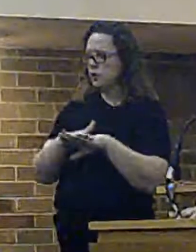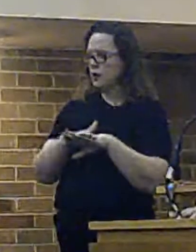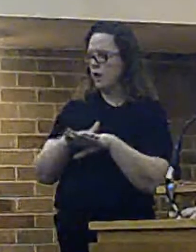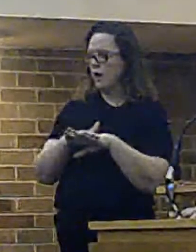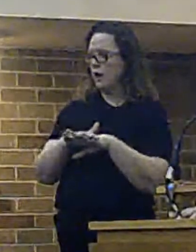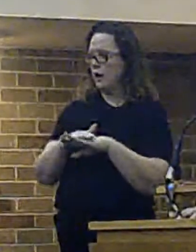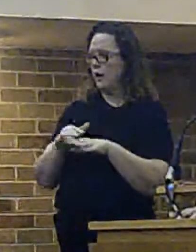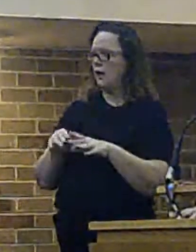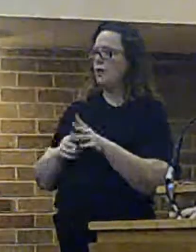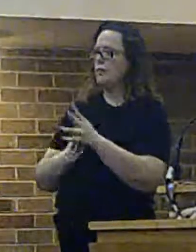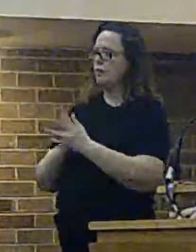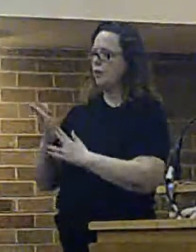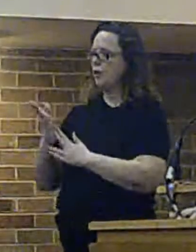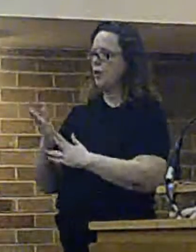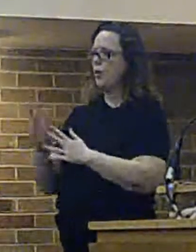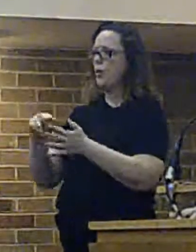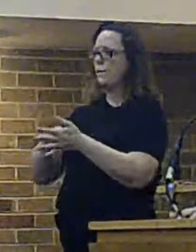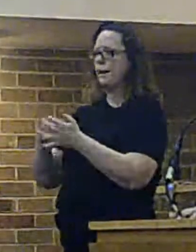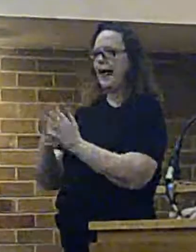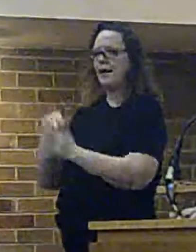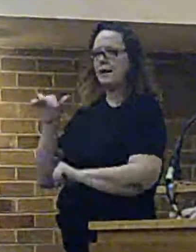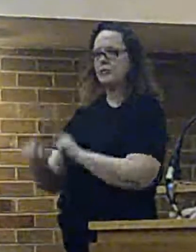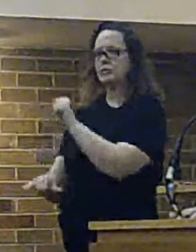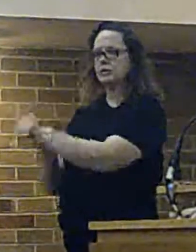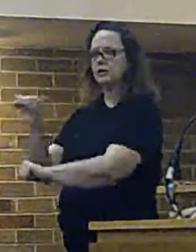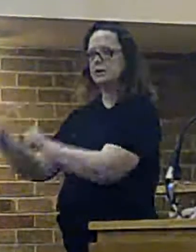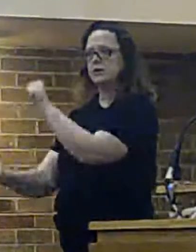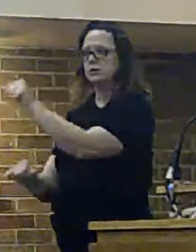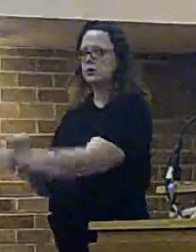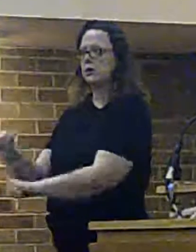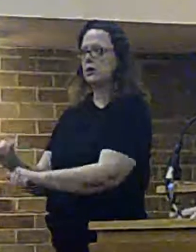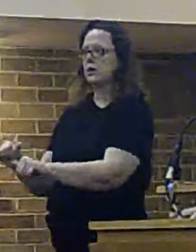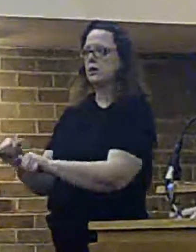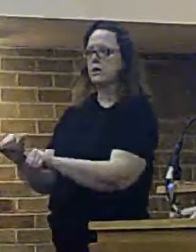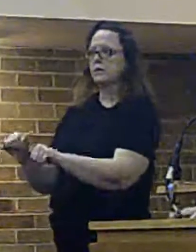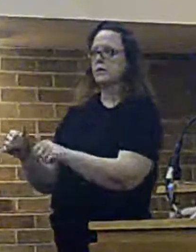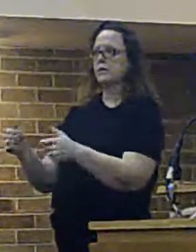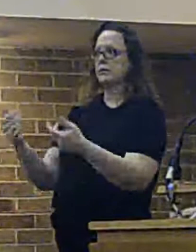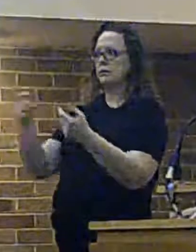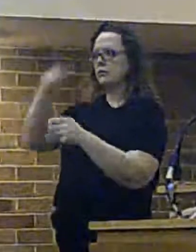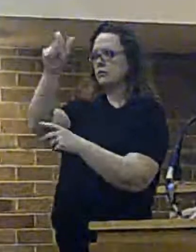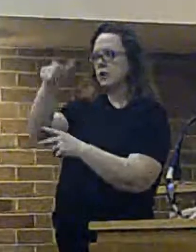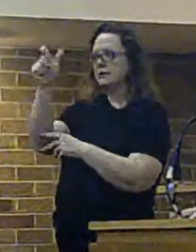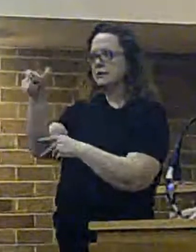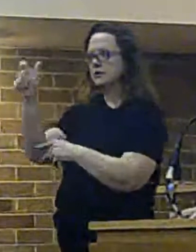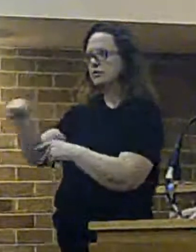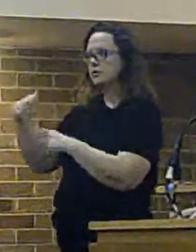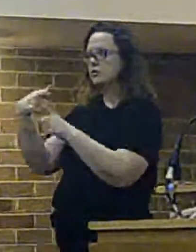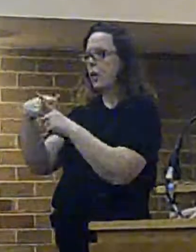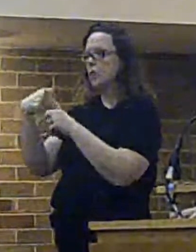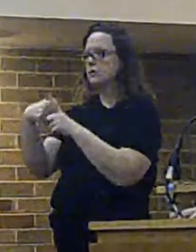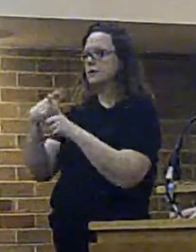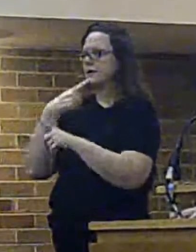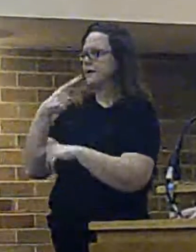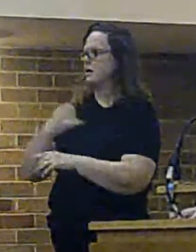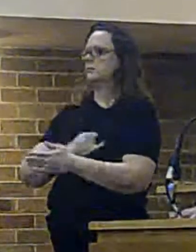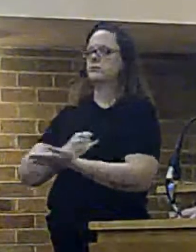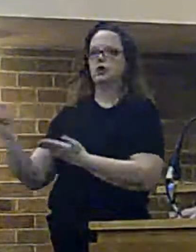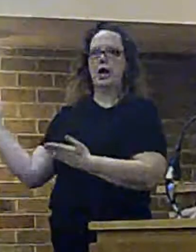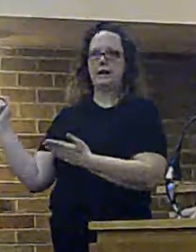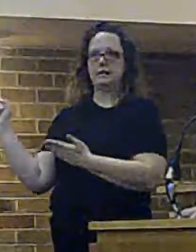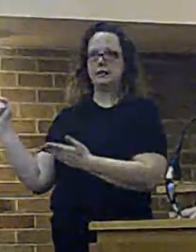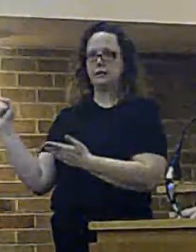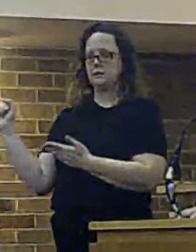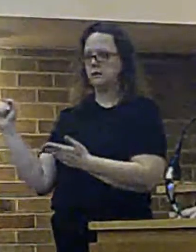process to go through. And at that point, the residents of Prescott or Nosley may well object to the fire